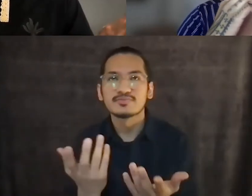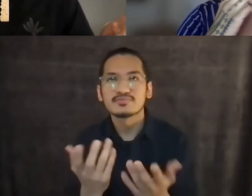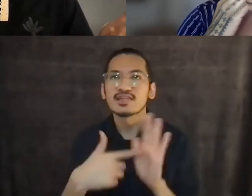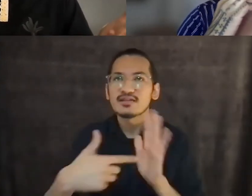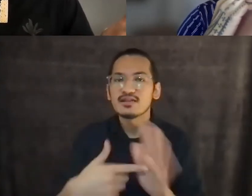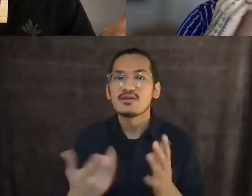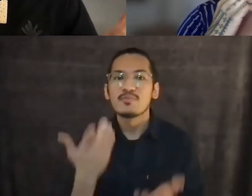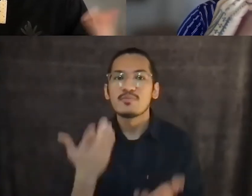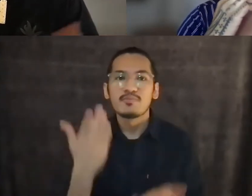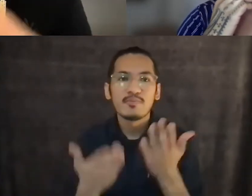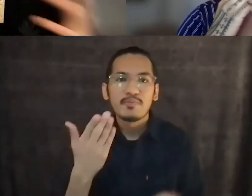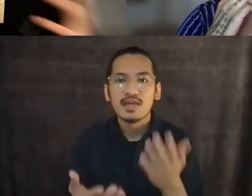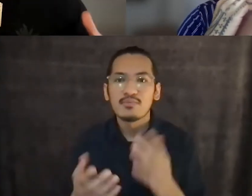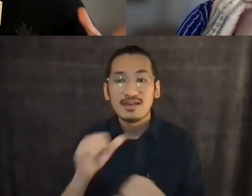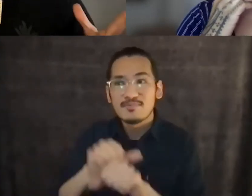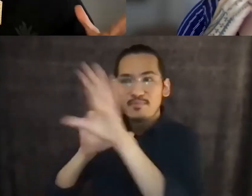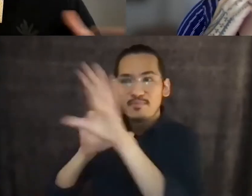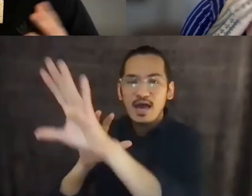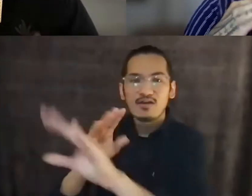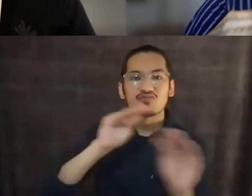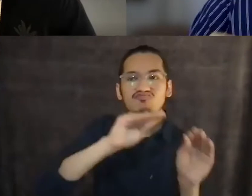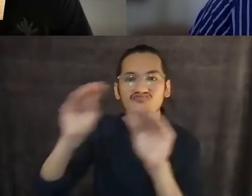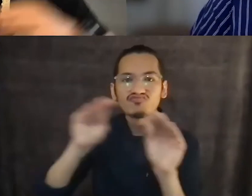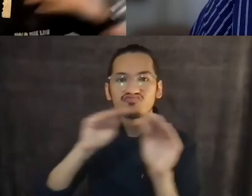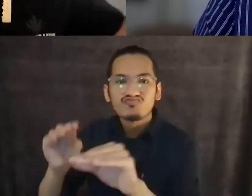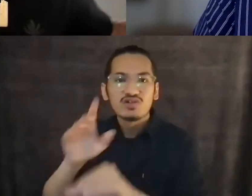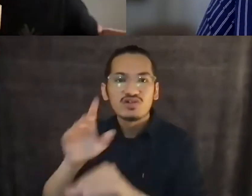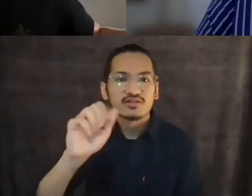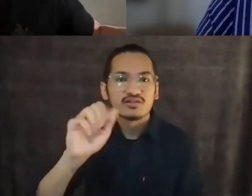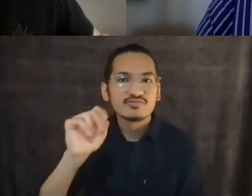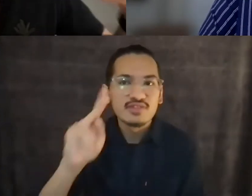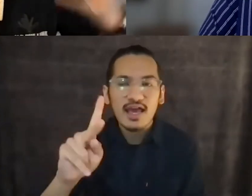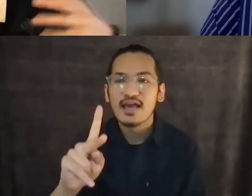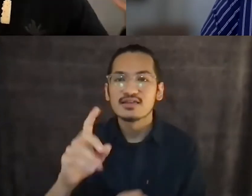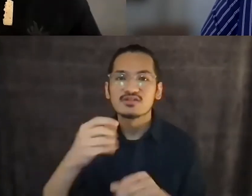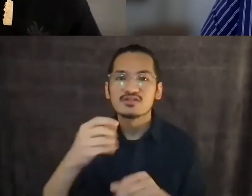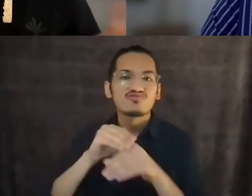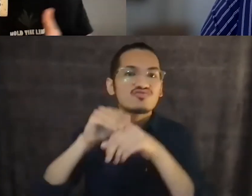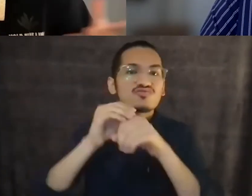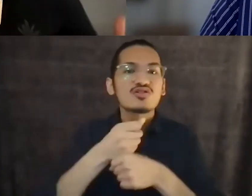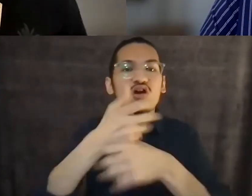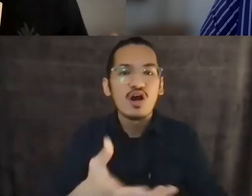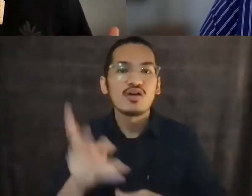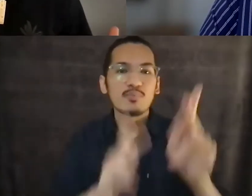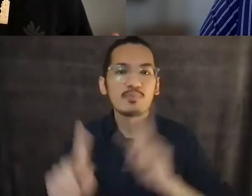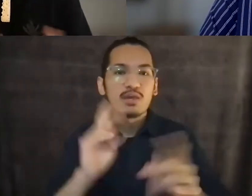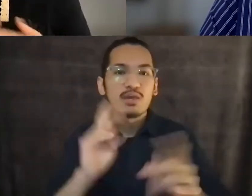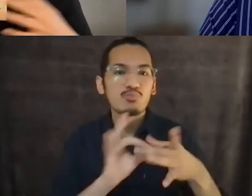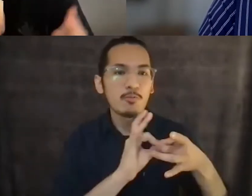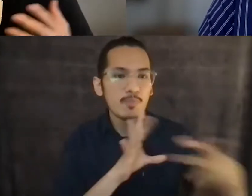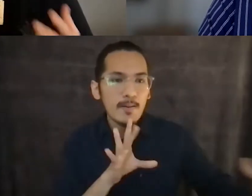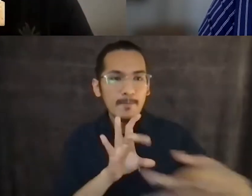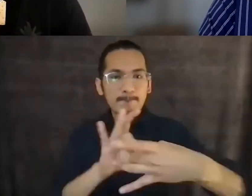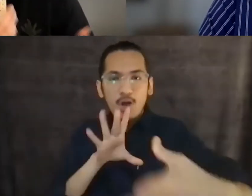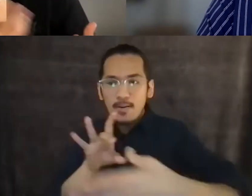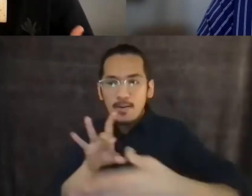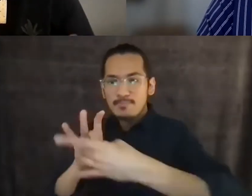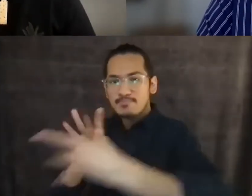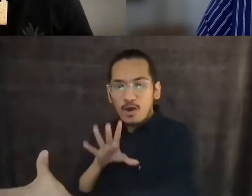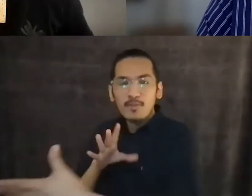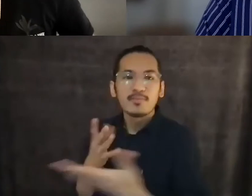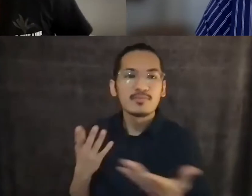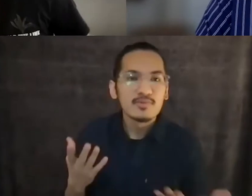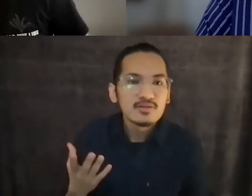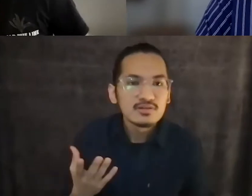leaking above the aquifer. Right. Disconnect people from land so they can do that disconnect people from each other so that we don't gather in the same ways and see ourselves as